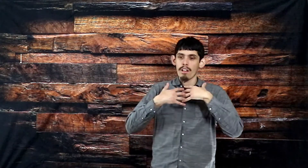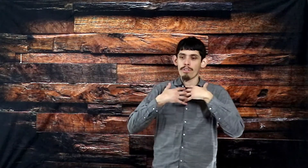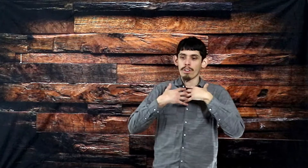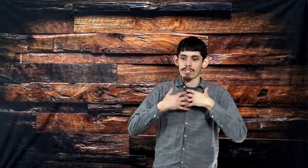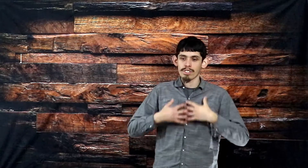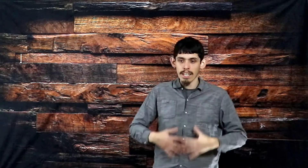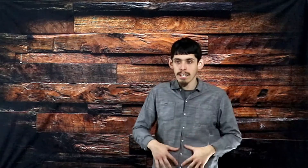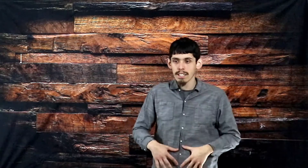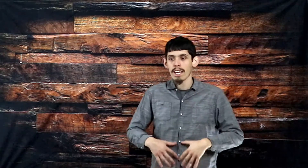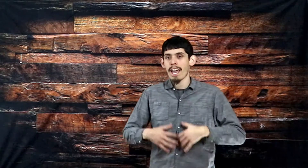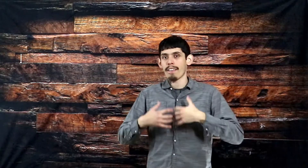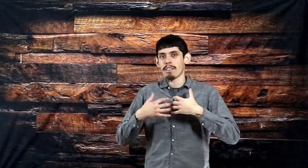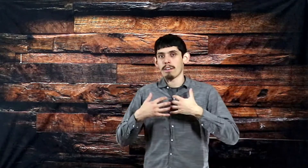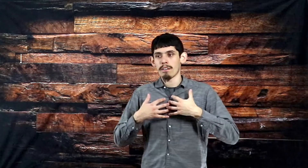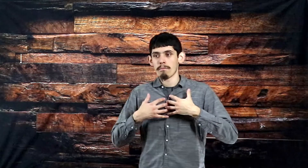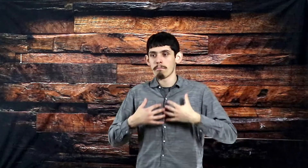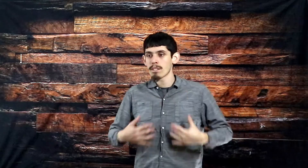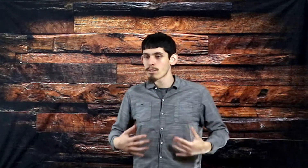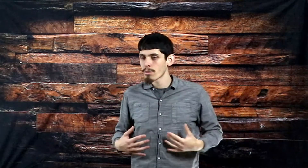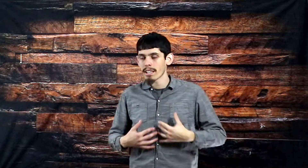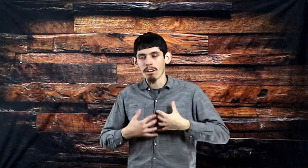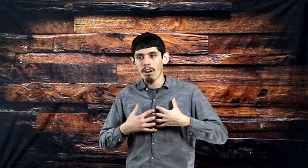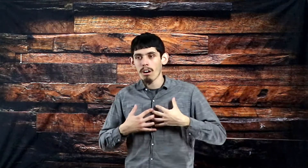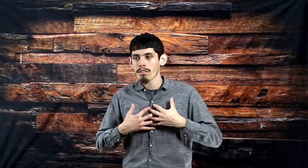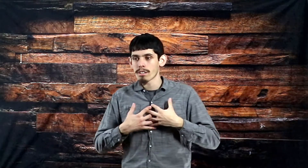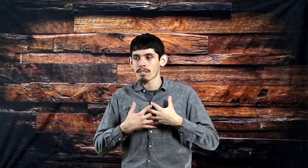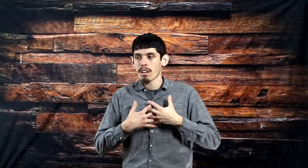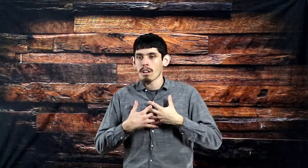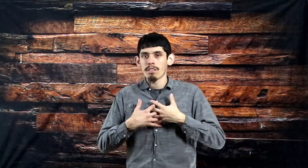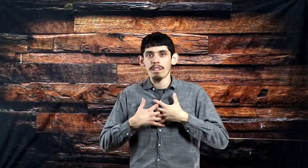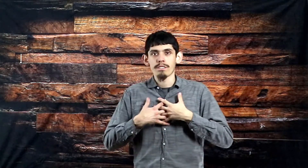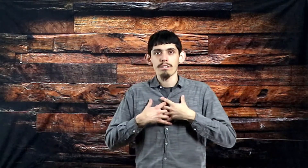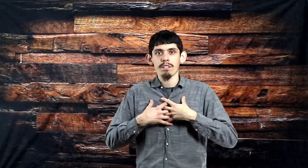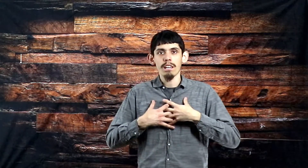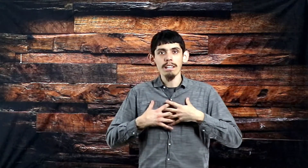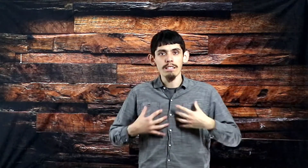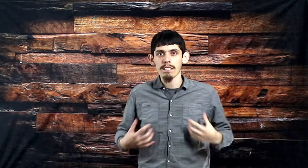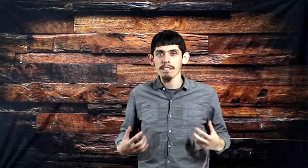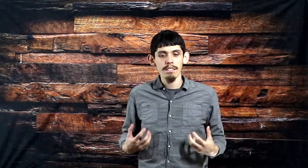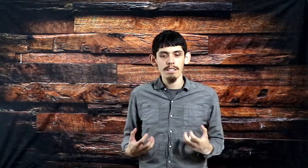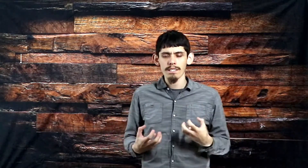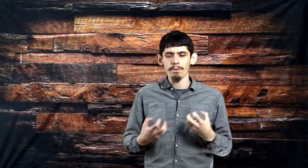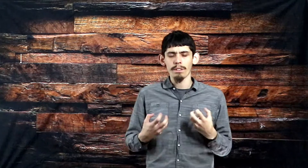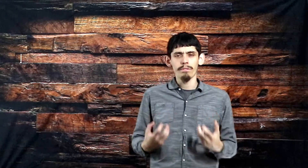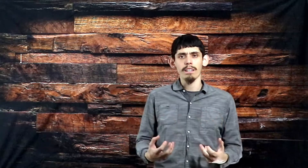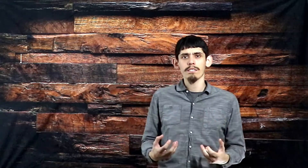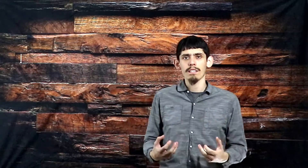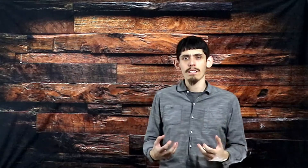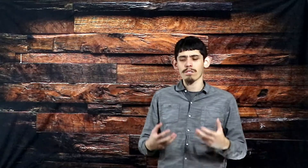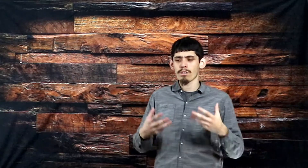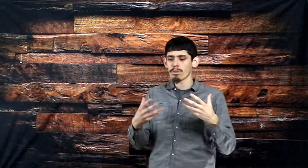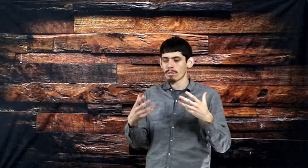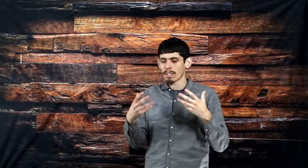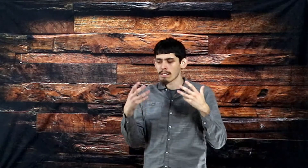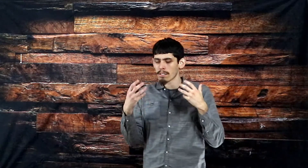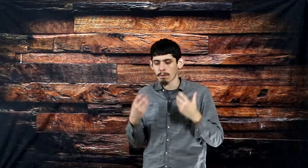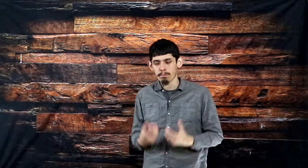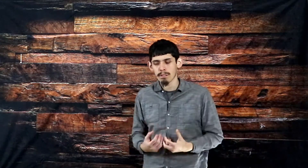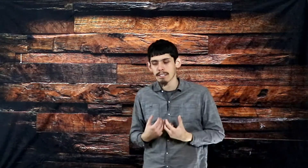sin, and the misery, and all these inconsistencies that we face that so easily perplex and